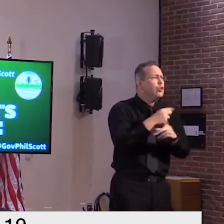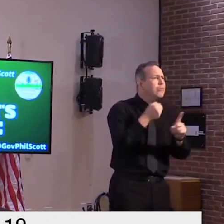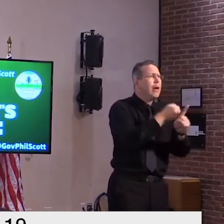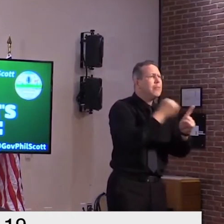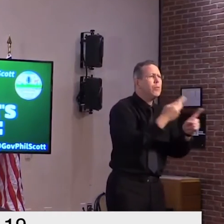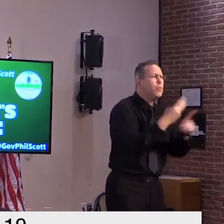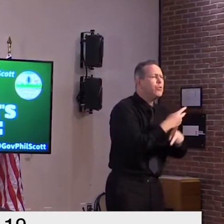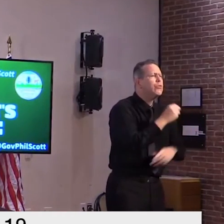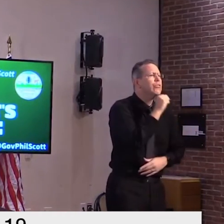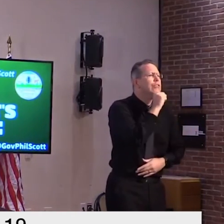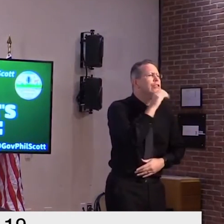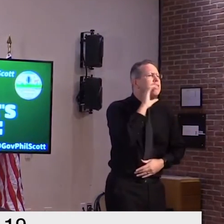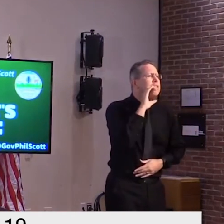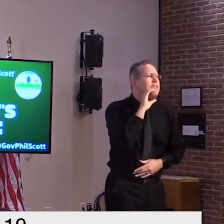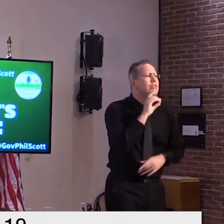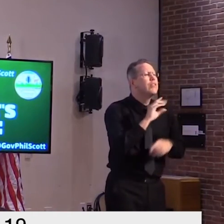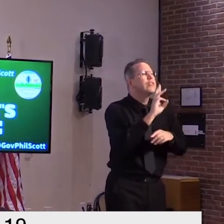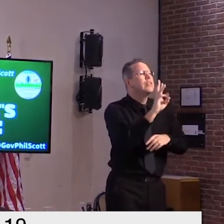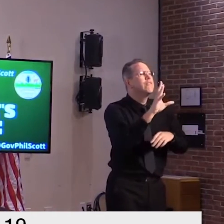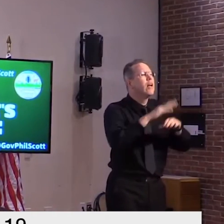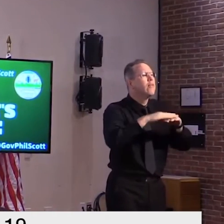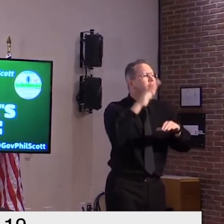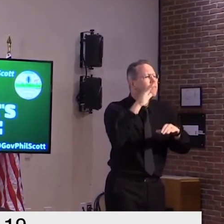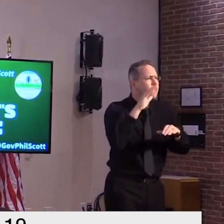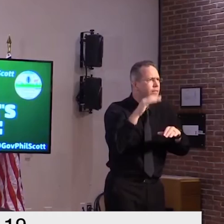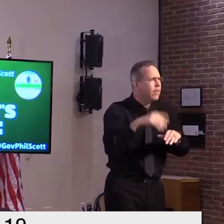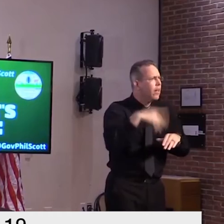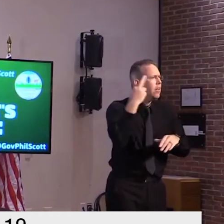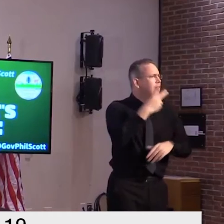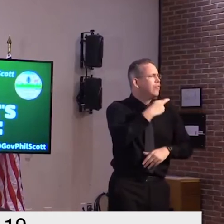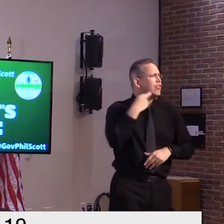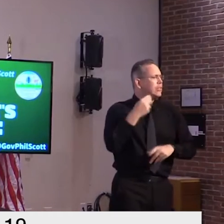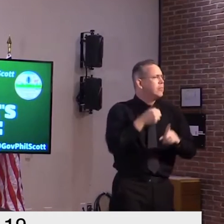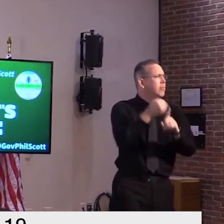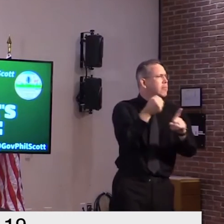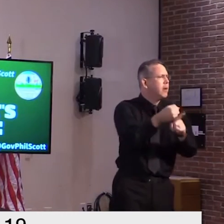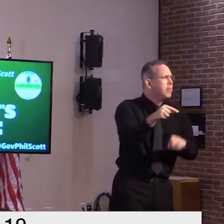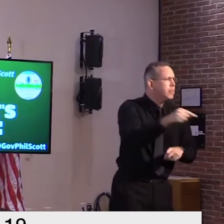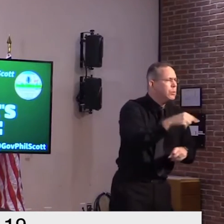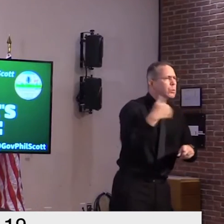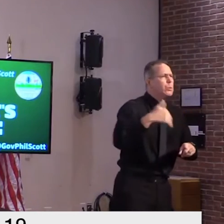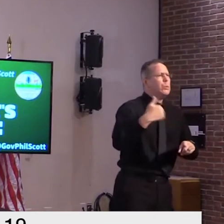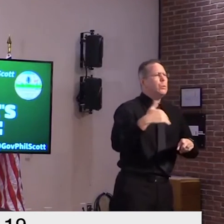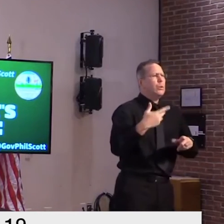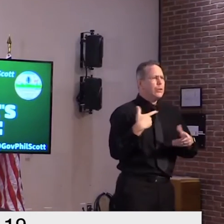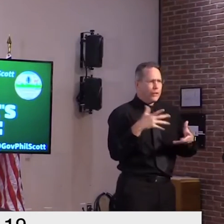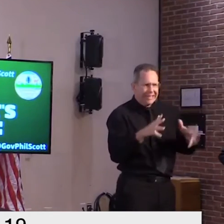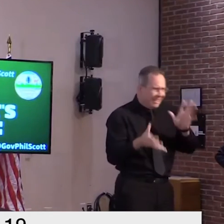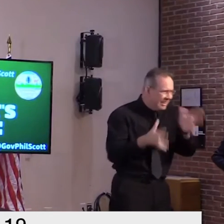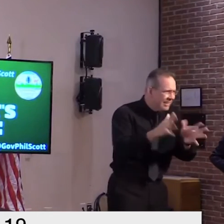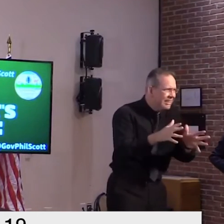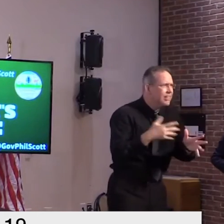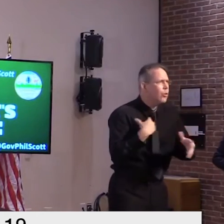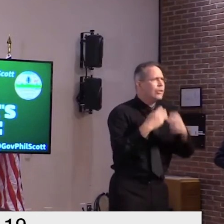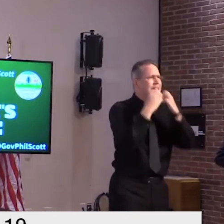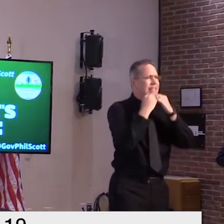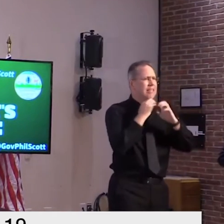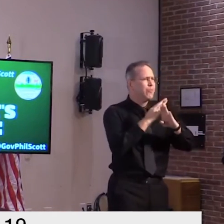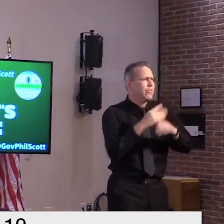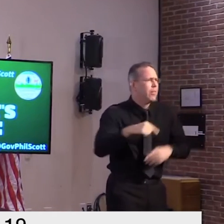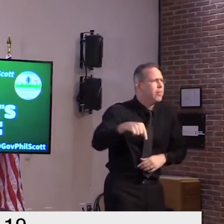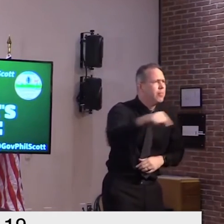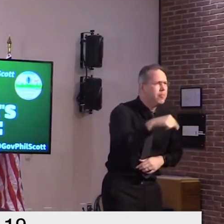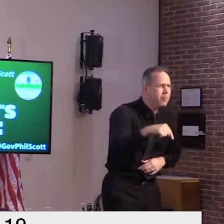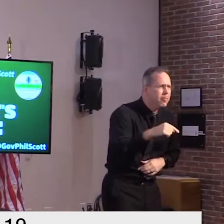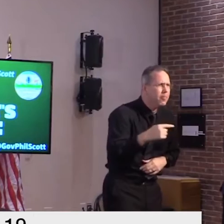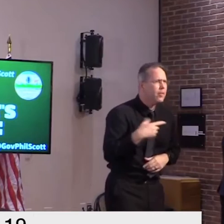affecting our seniors our parents grandparents and neighbors has been a high priority from the start which is why